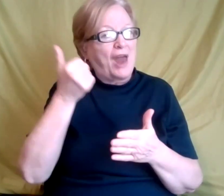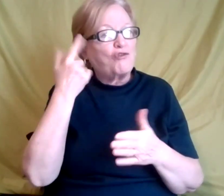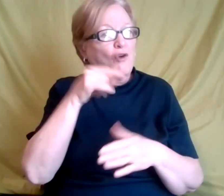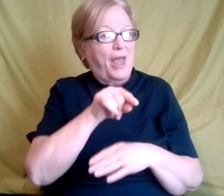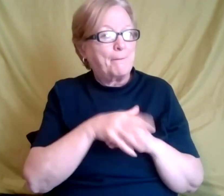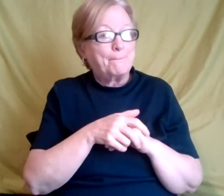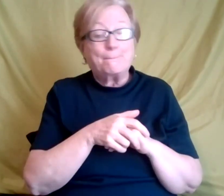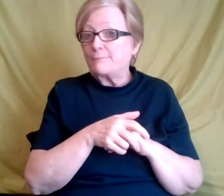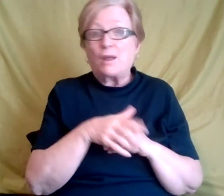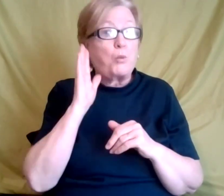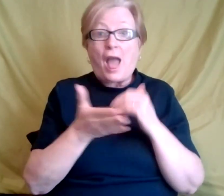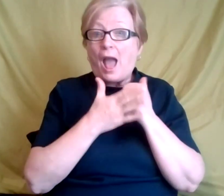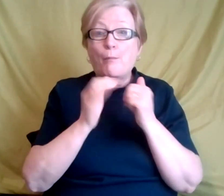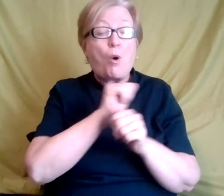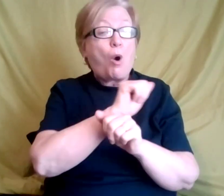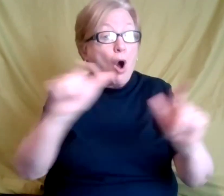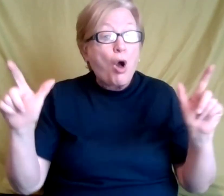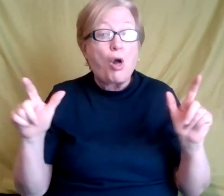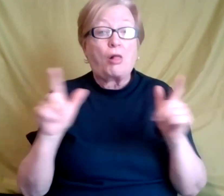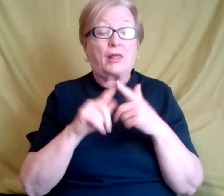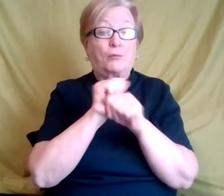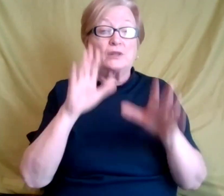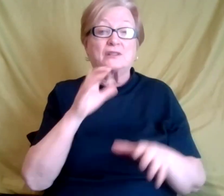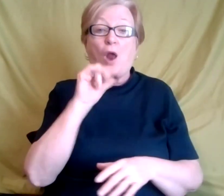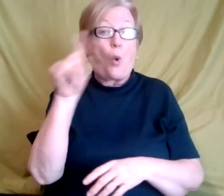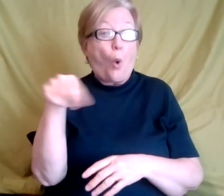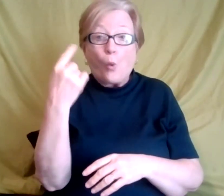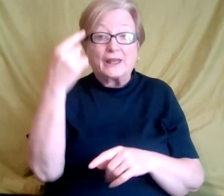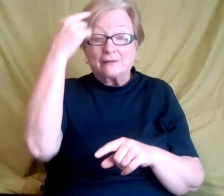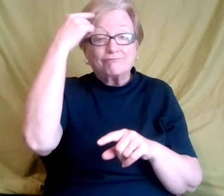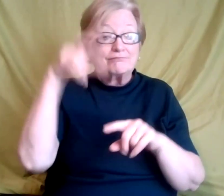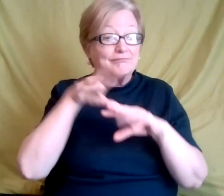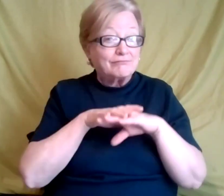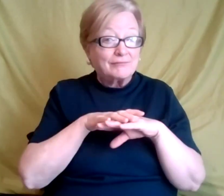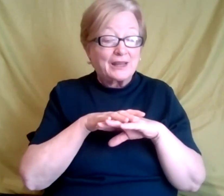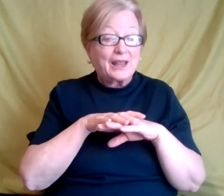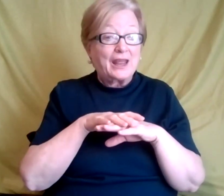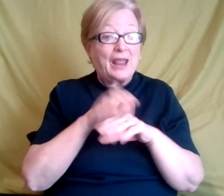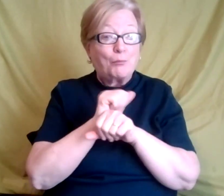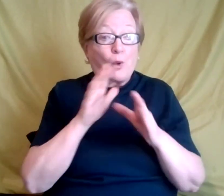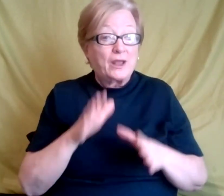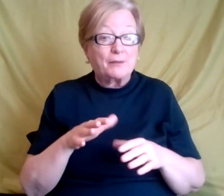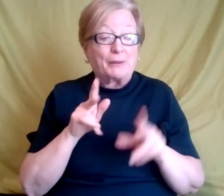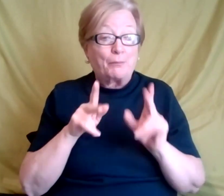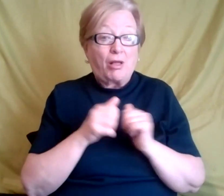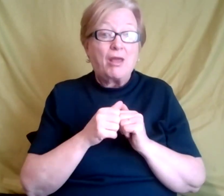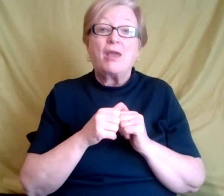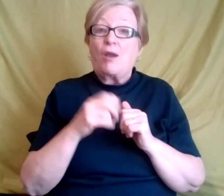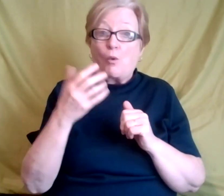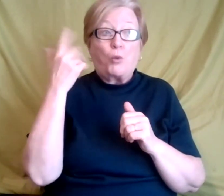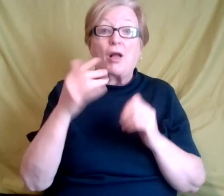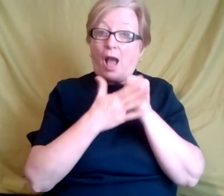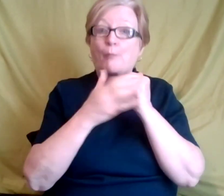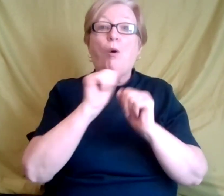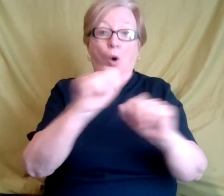employees, not just neurodivergent employees. So it's, it's really important. And again, you can't